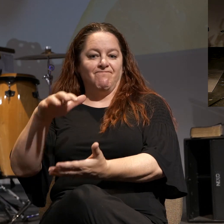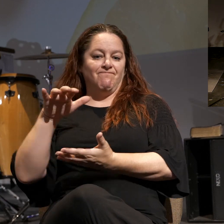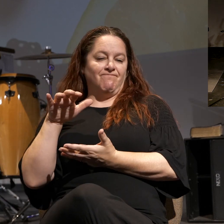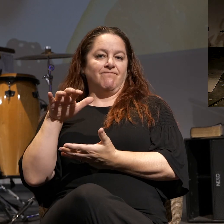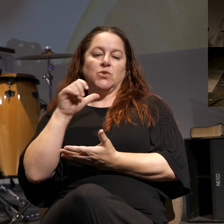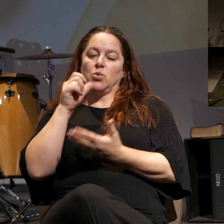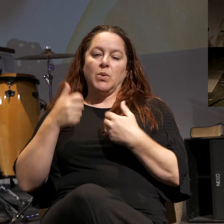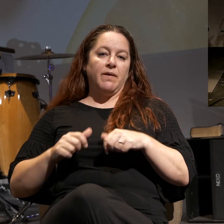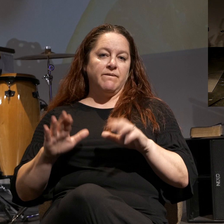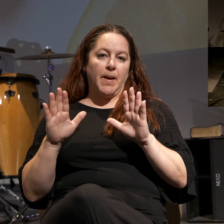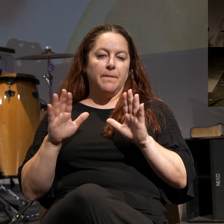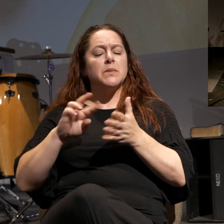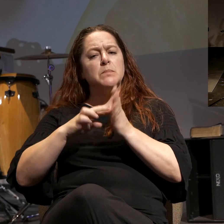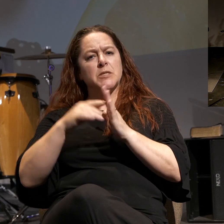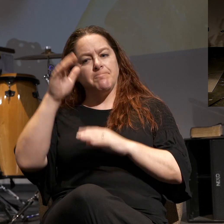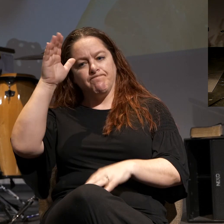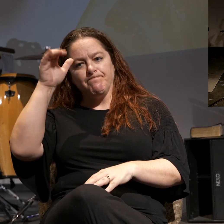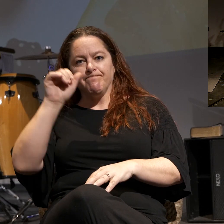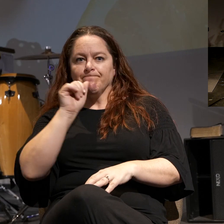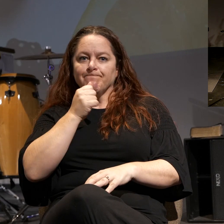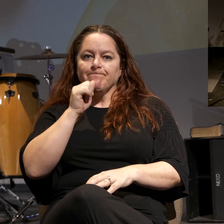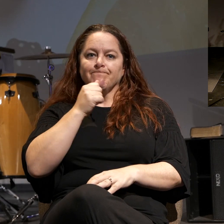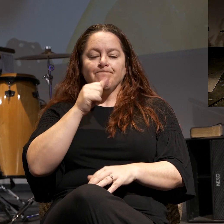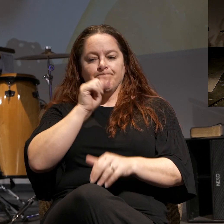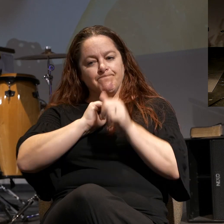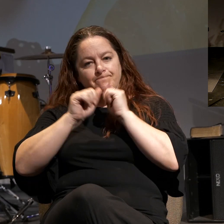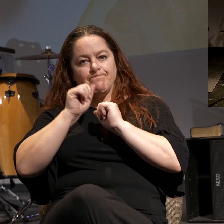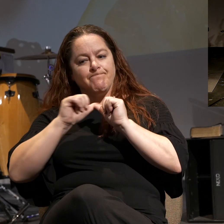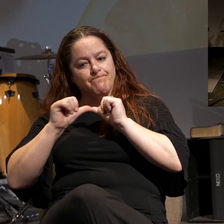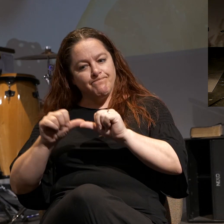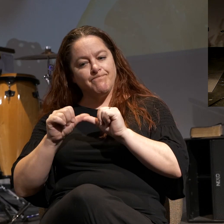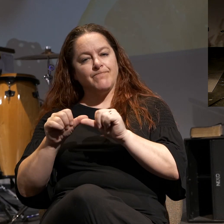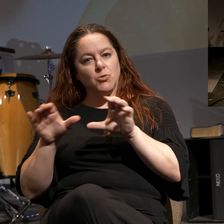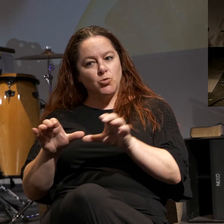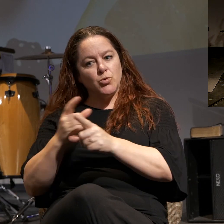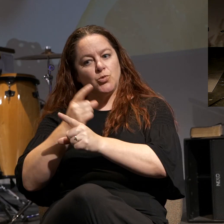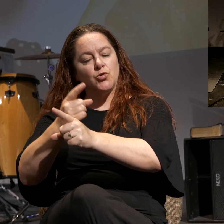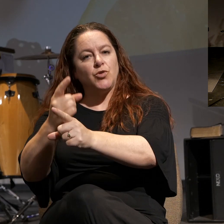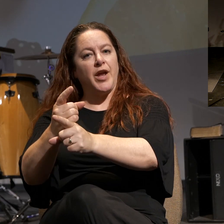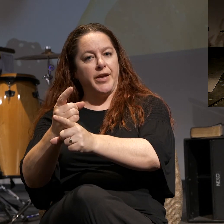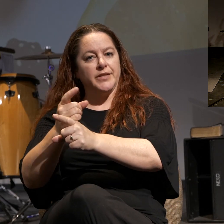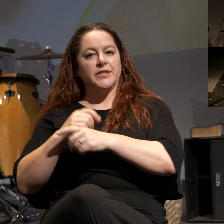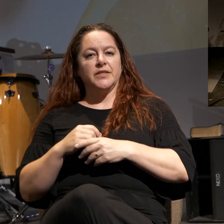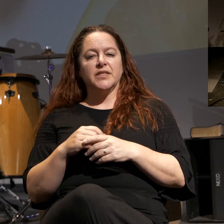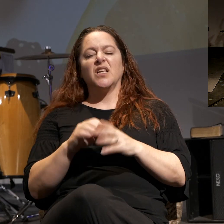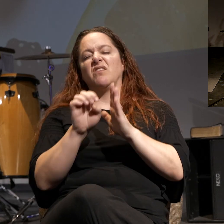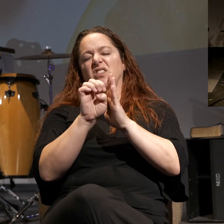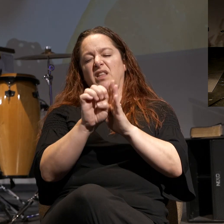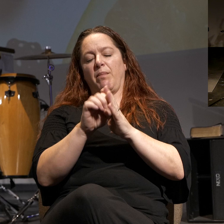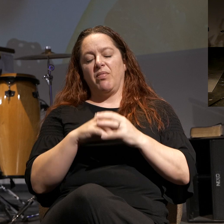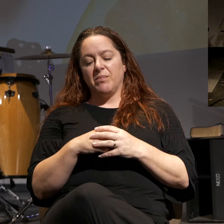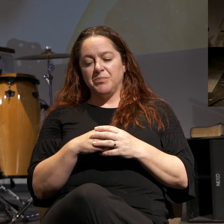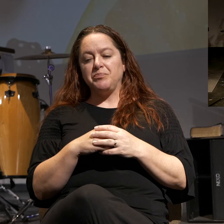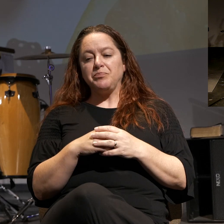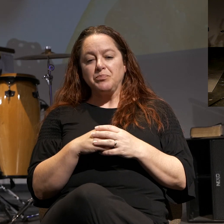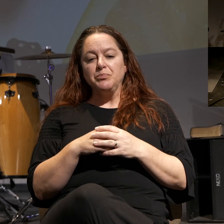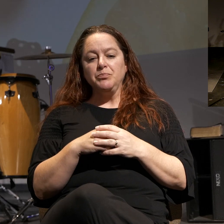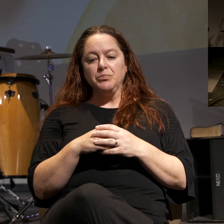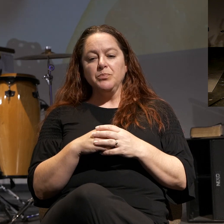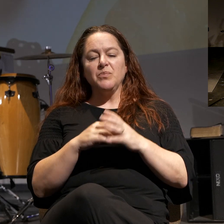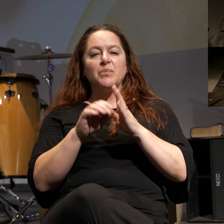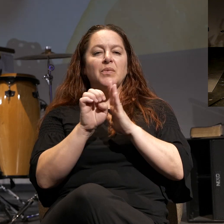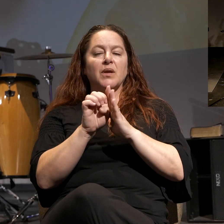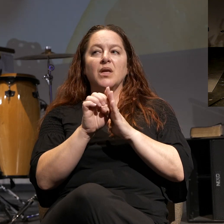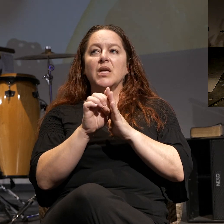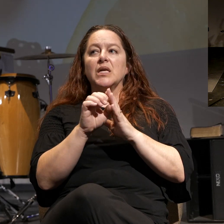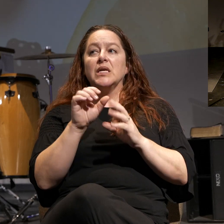So you have to persevere in it. You keep on that path of doing what's right. In fact, I'll give you an example of that, is that, for instance,